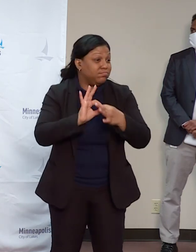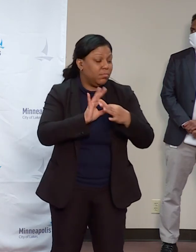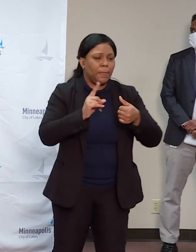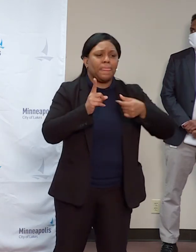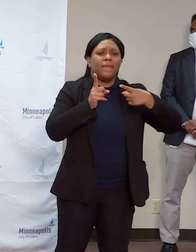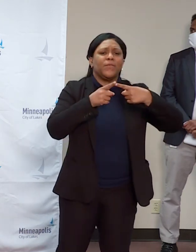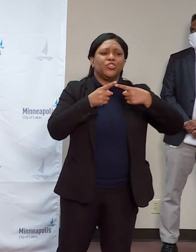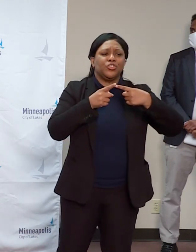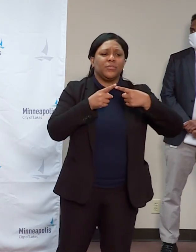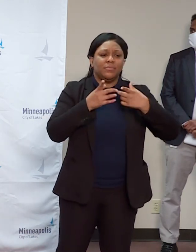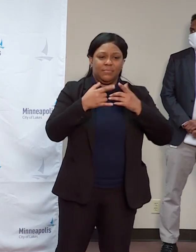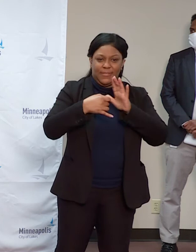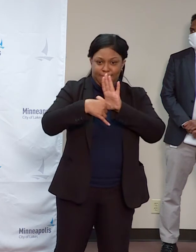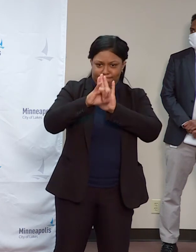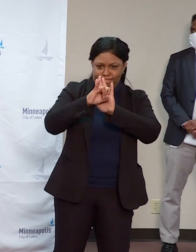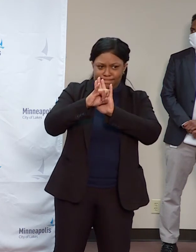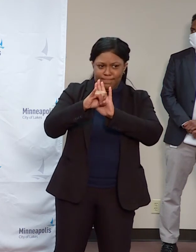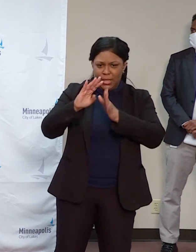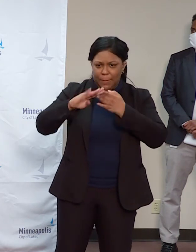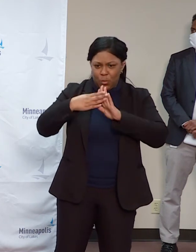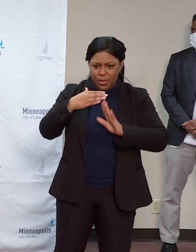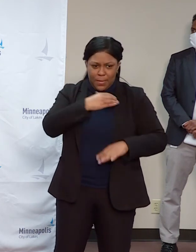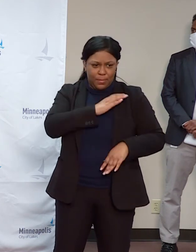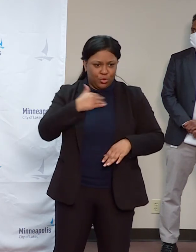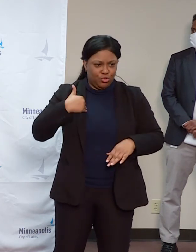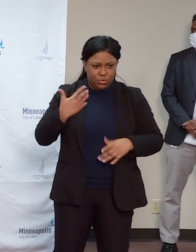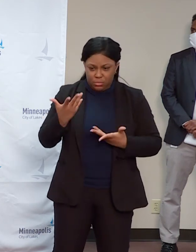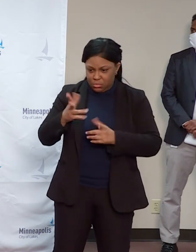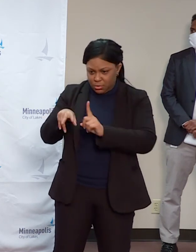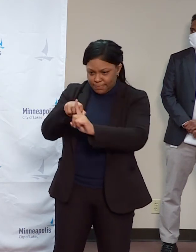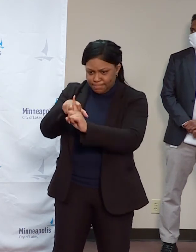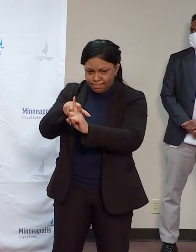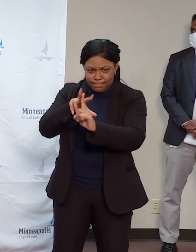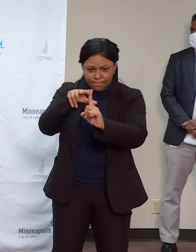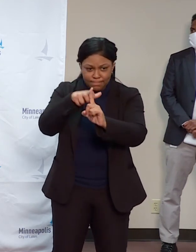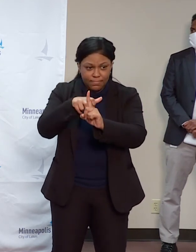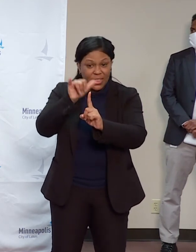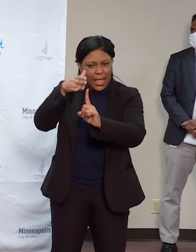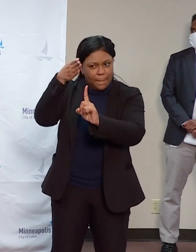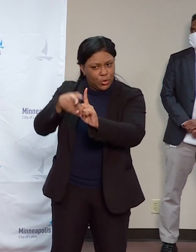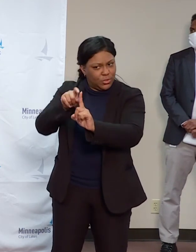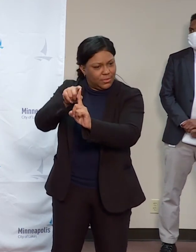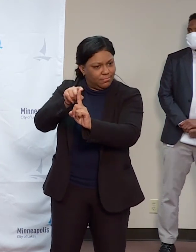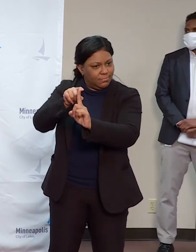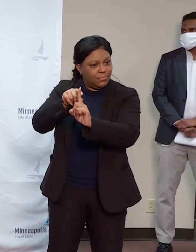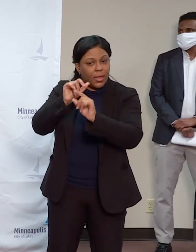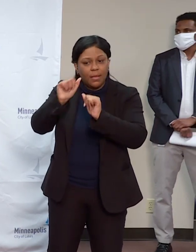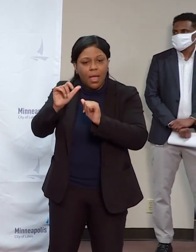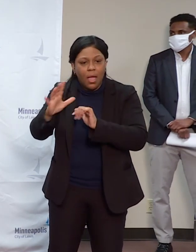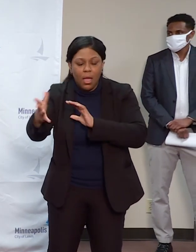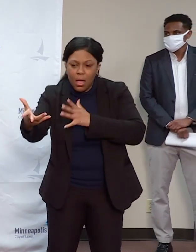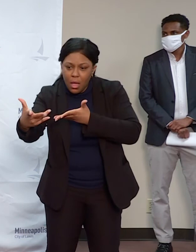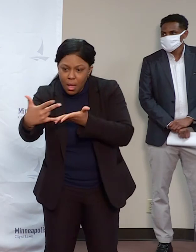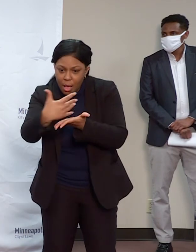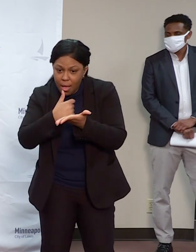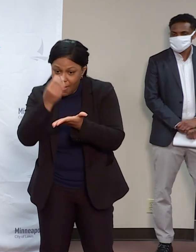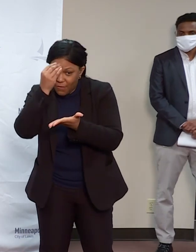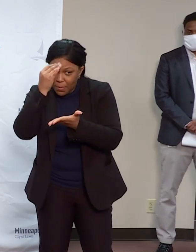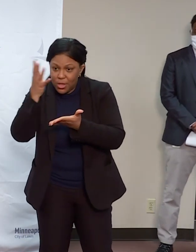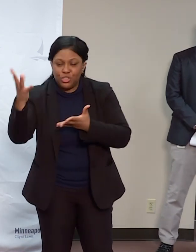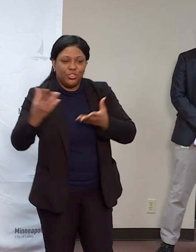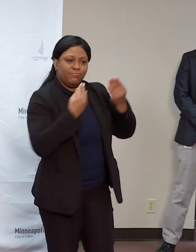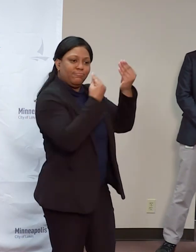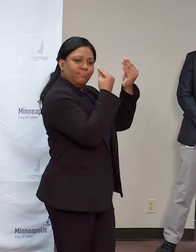and leaders to work with us in two-way communication, real-time communication, to bring the community voice into the joint information system,